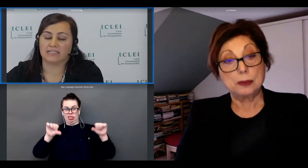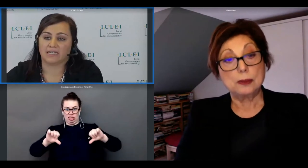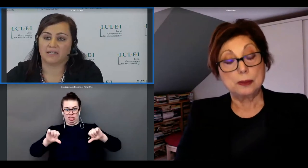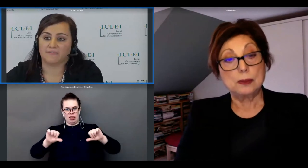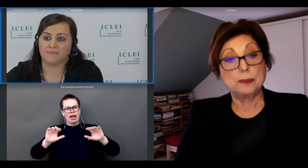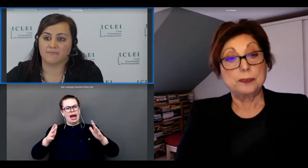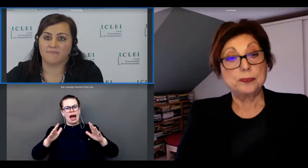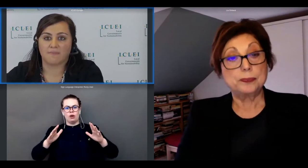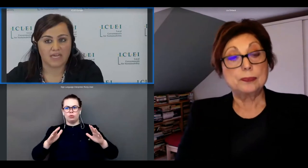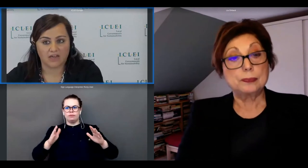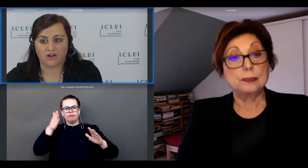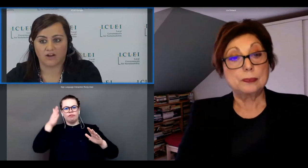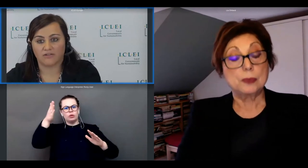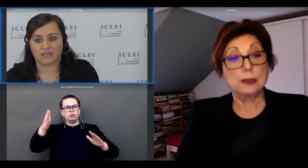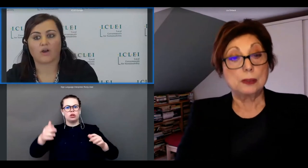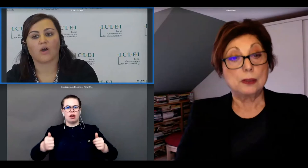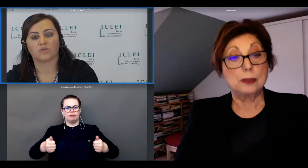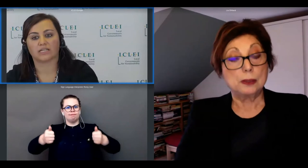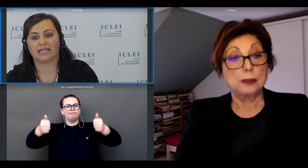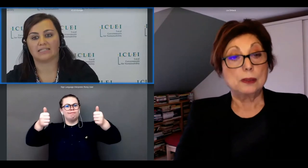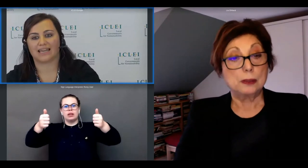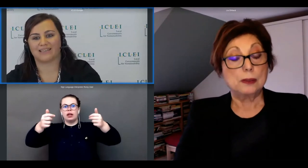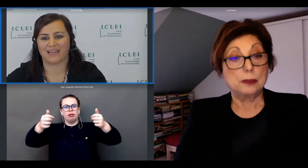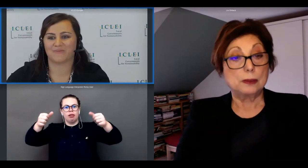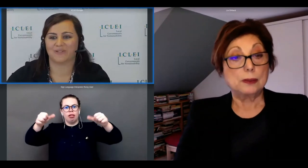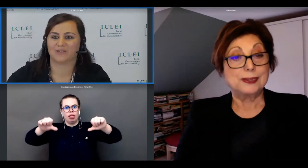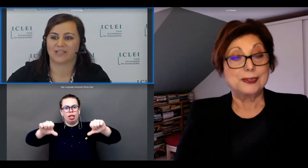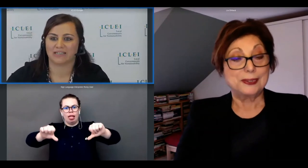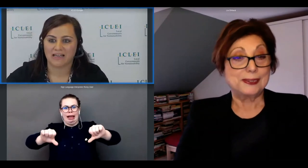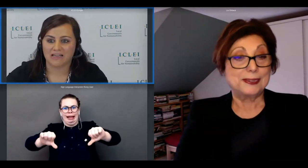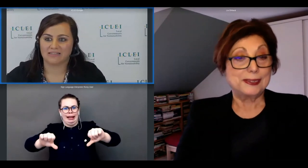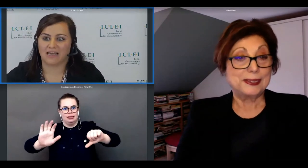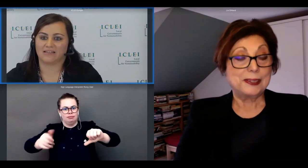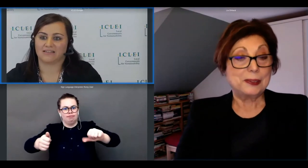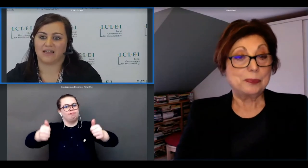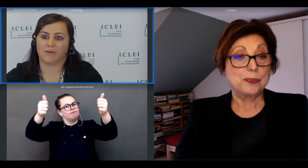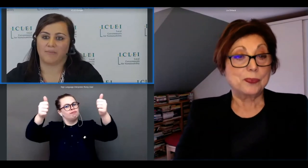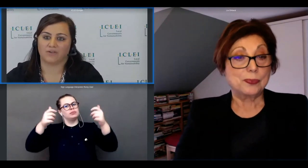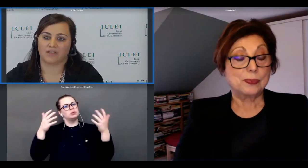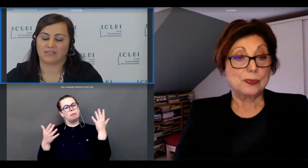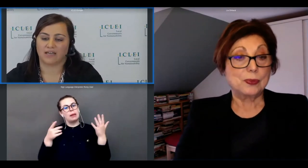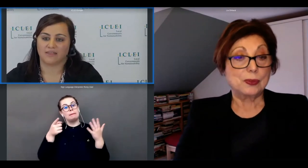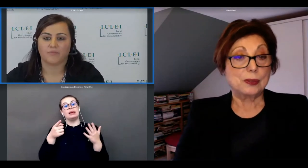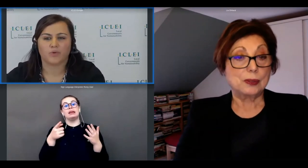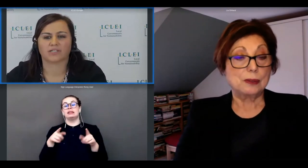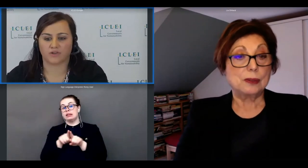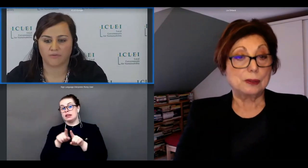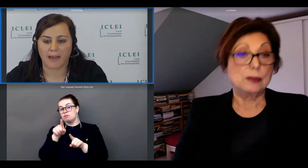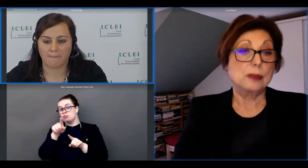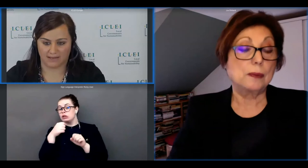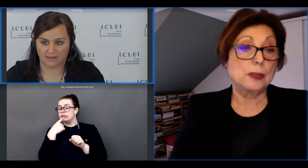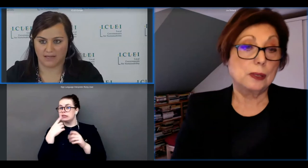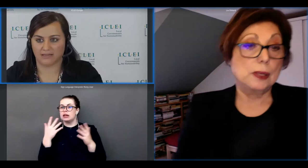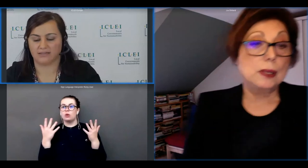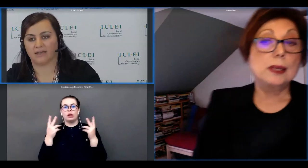and um maybe here as a closing let's say statement you can tell us uh about this uh the importance of